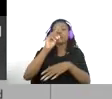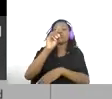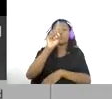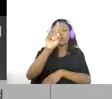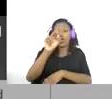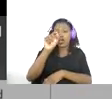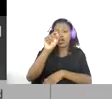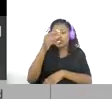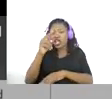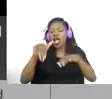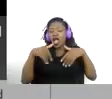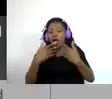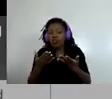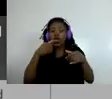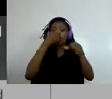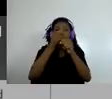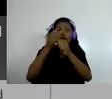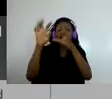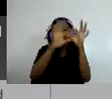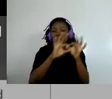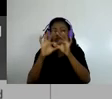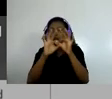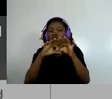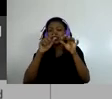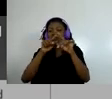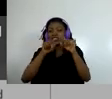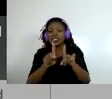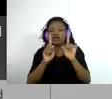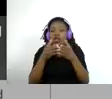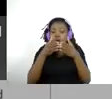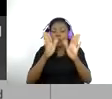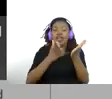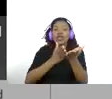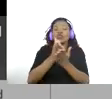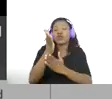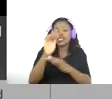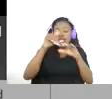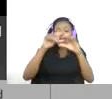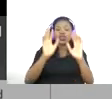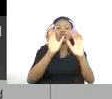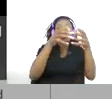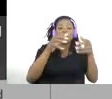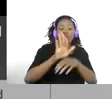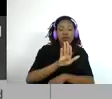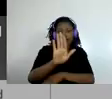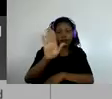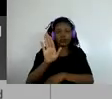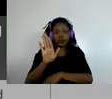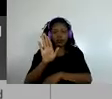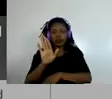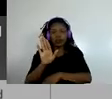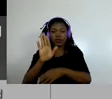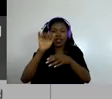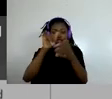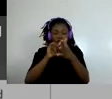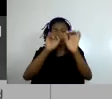how they open up how transparent they are within their group within their group. And that also can be done in your